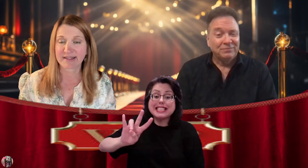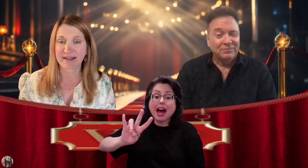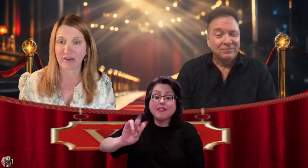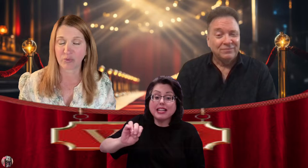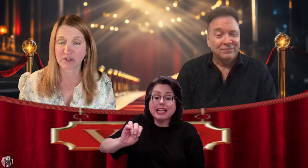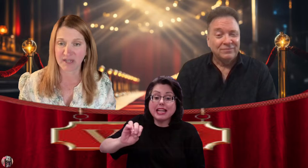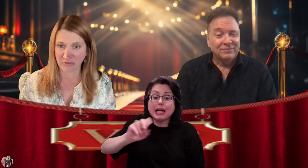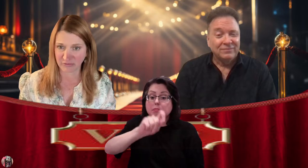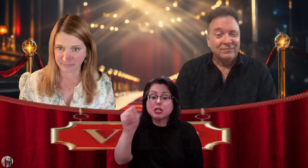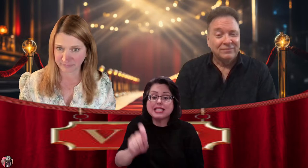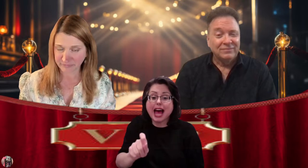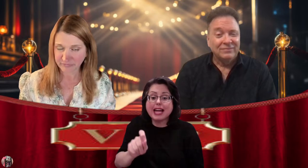staff were deaf.